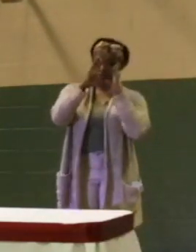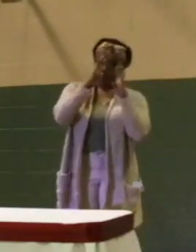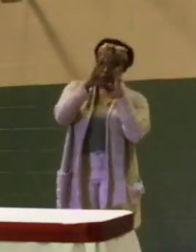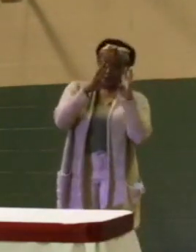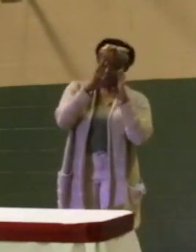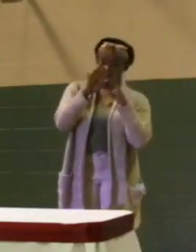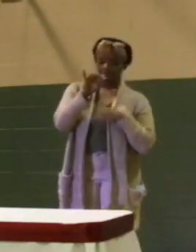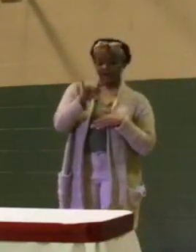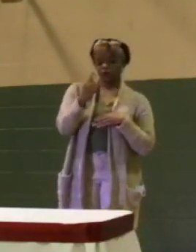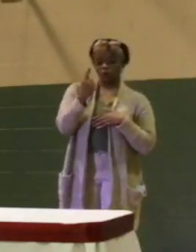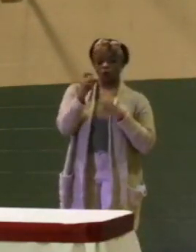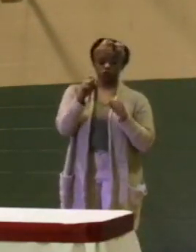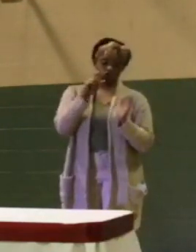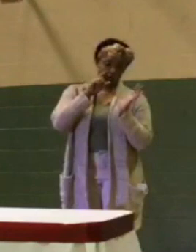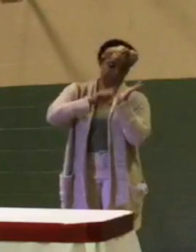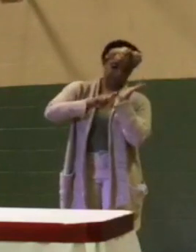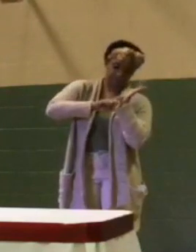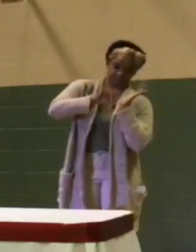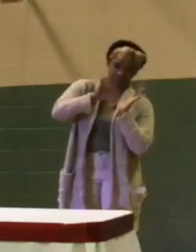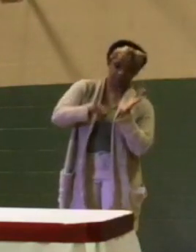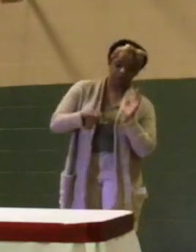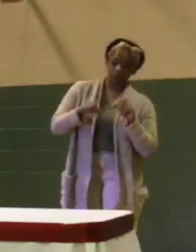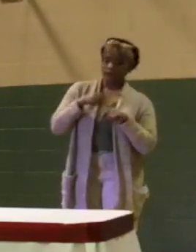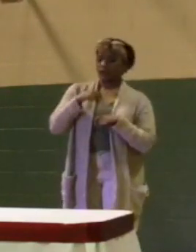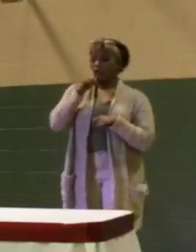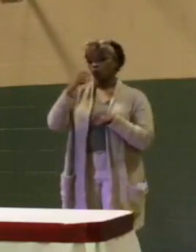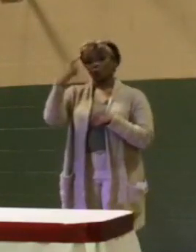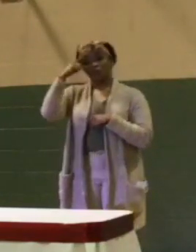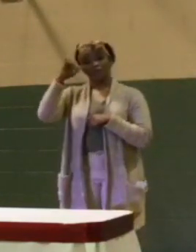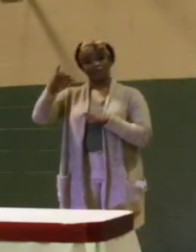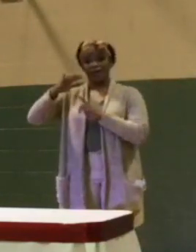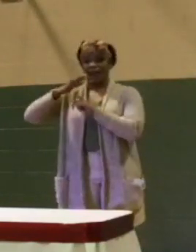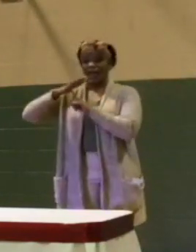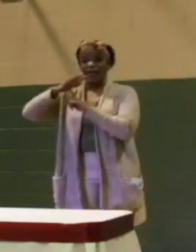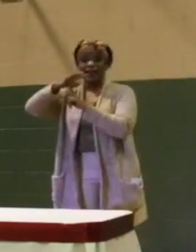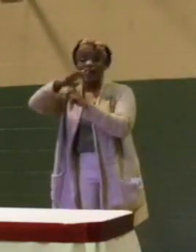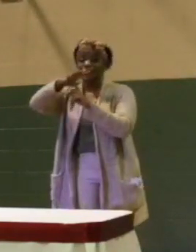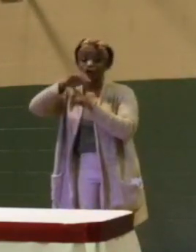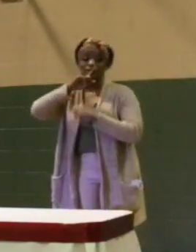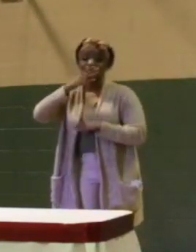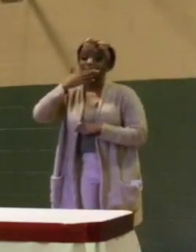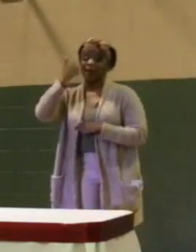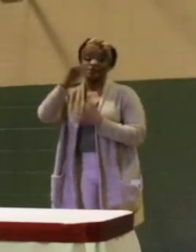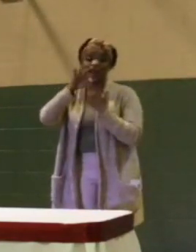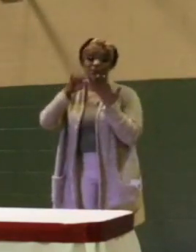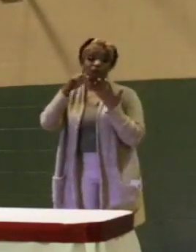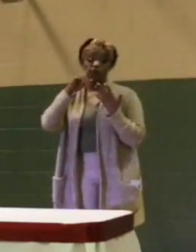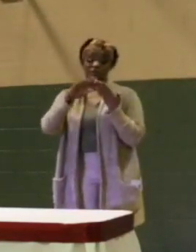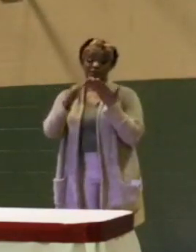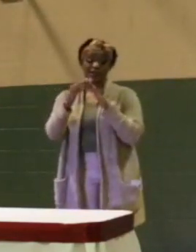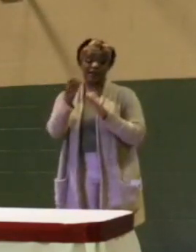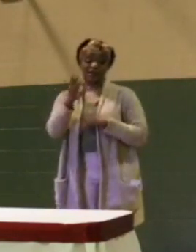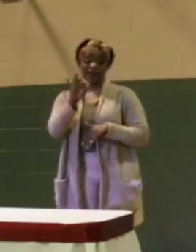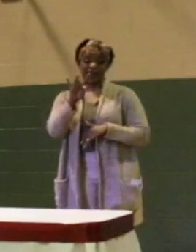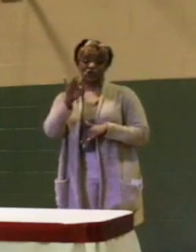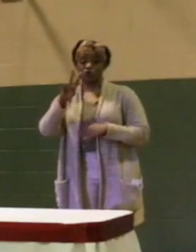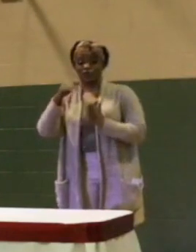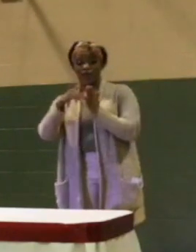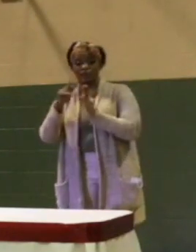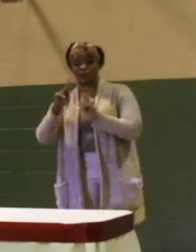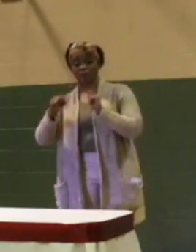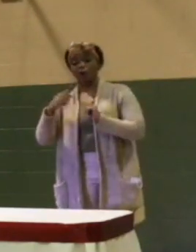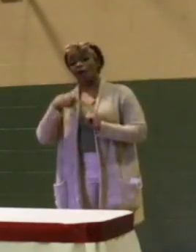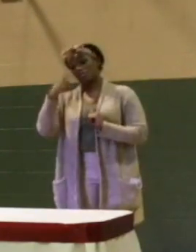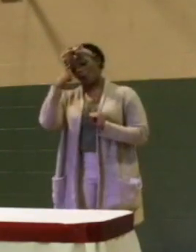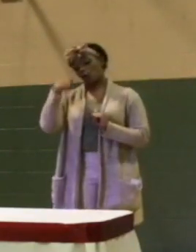explore. And I don't necessarily think that a helicopter is the best option for a city of 82,000 people. I think that we should have gone in the direction of drones